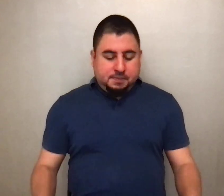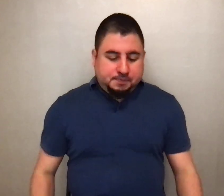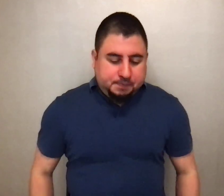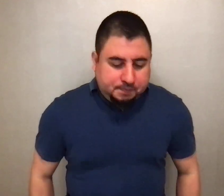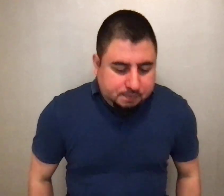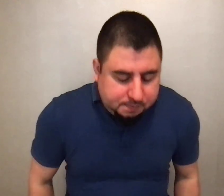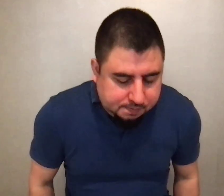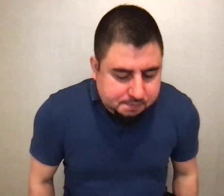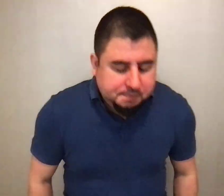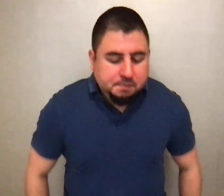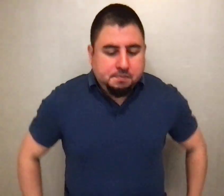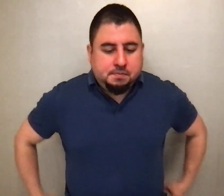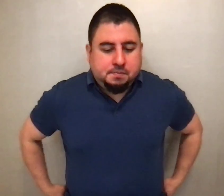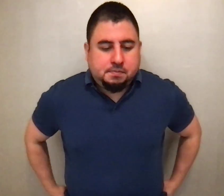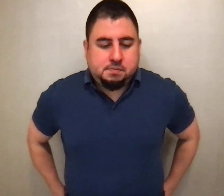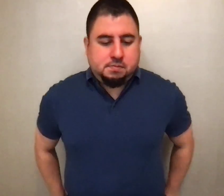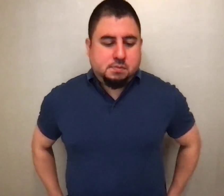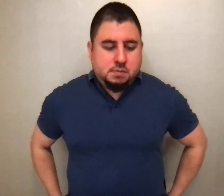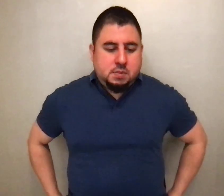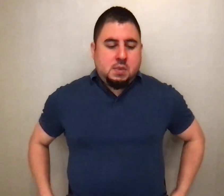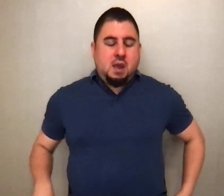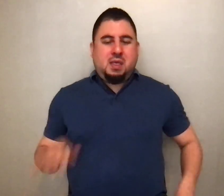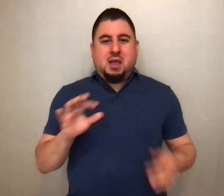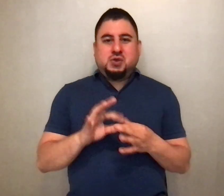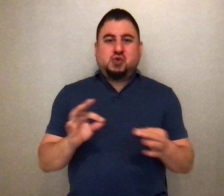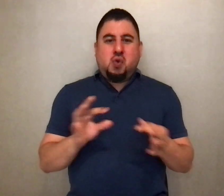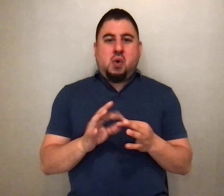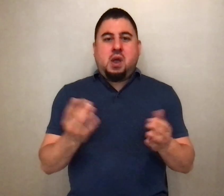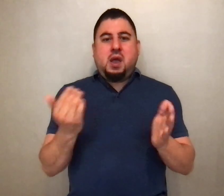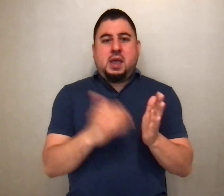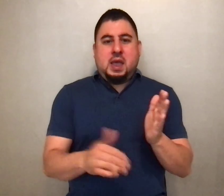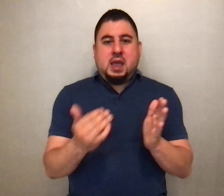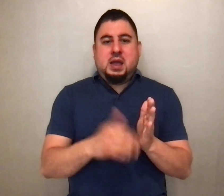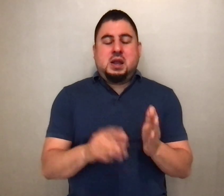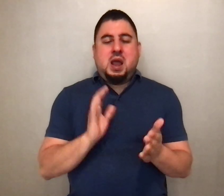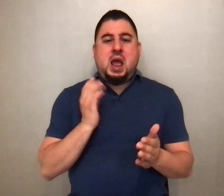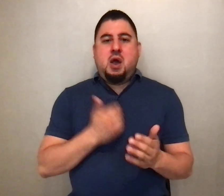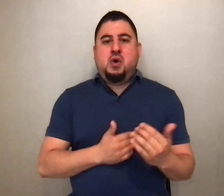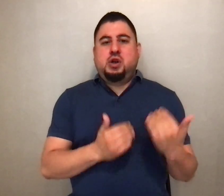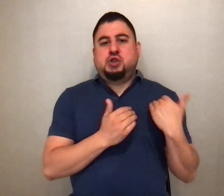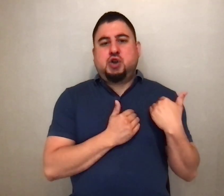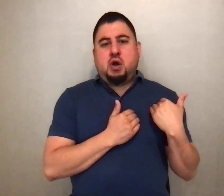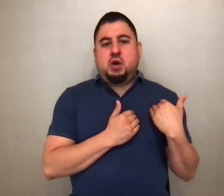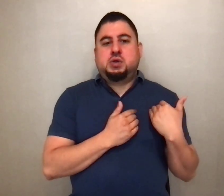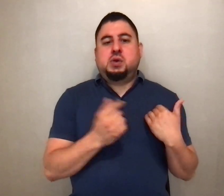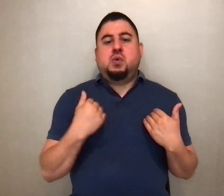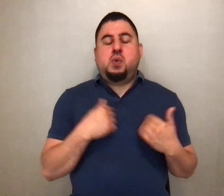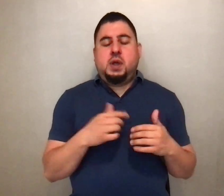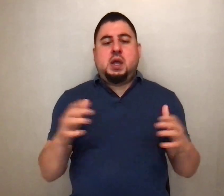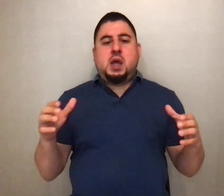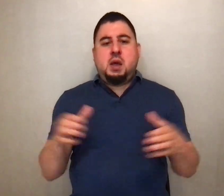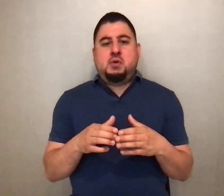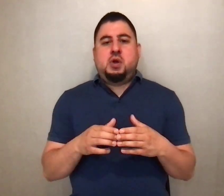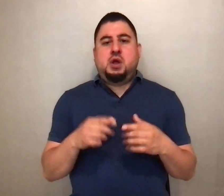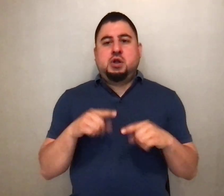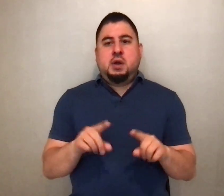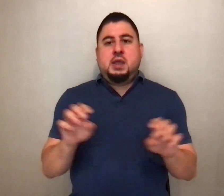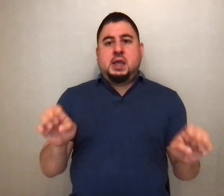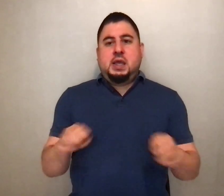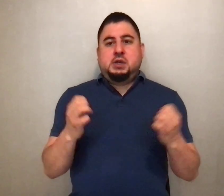The recounting of the stories over and over and over again is what our charge is. That's why we come together all throughout these Easter days. And we